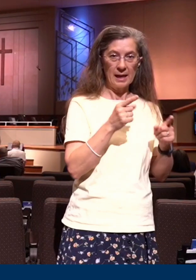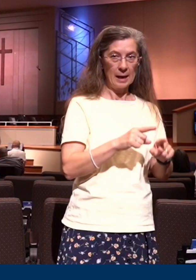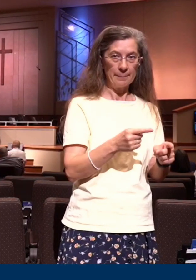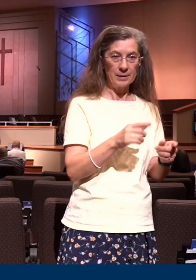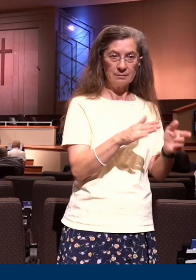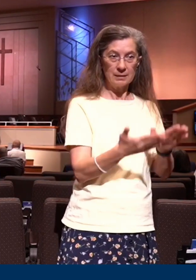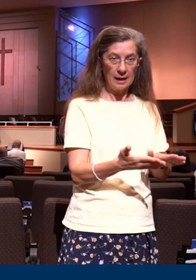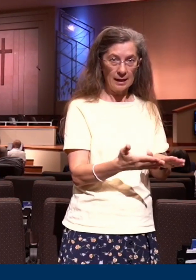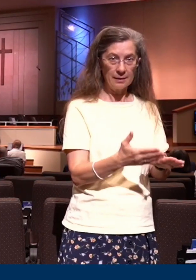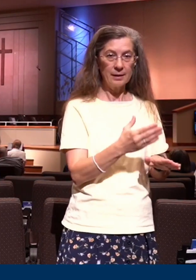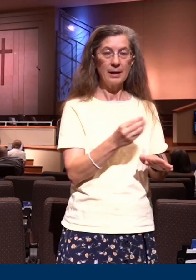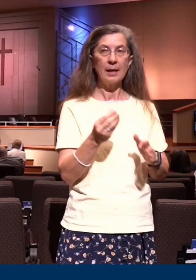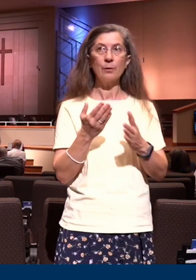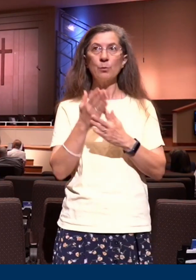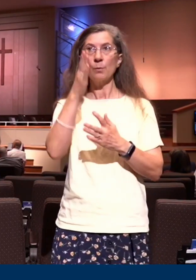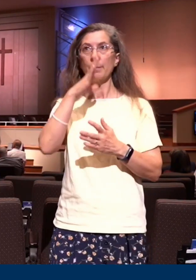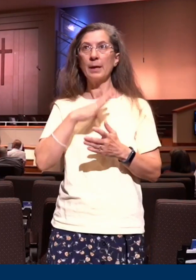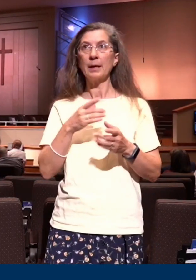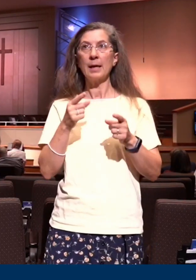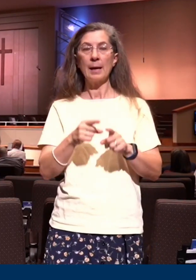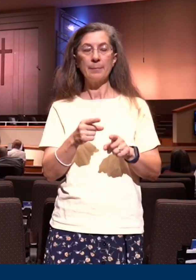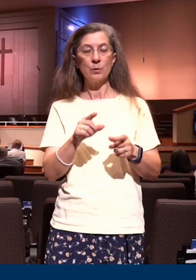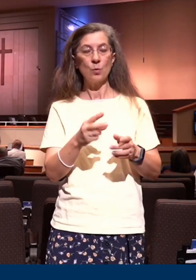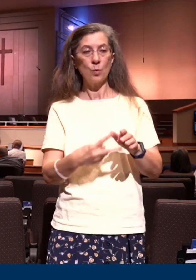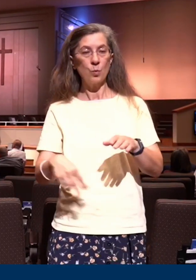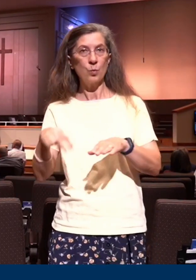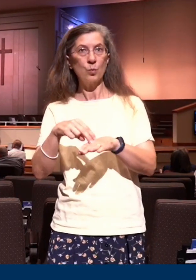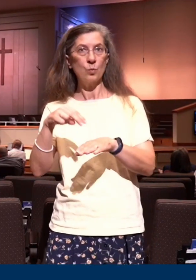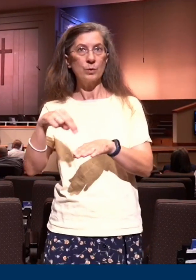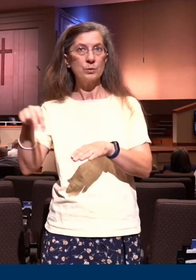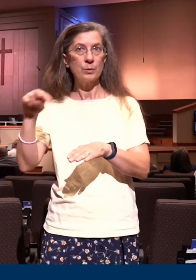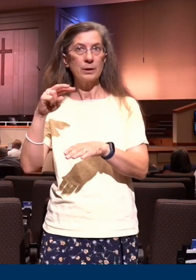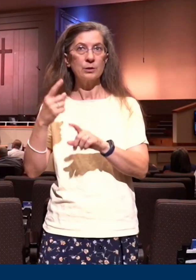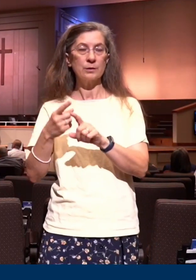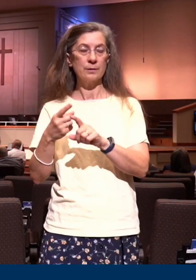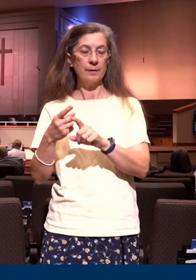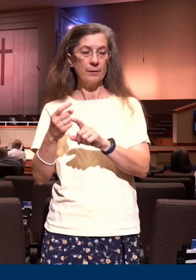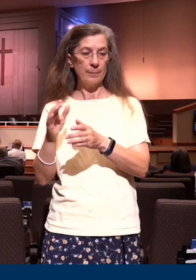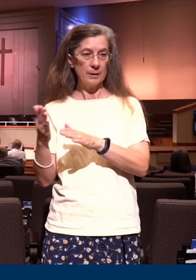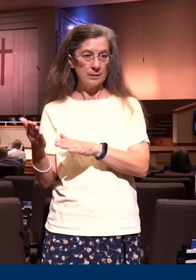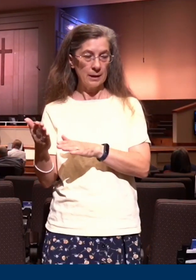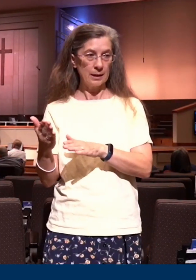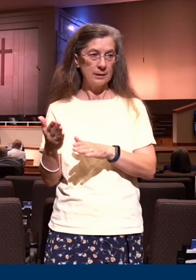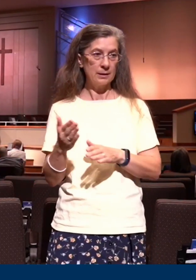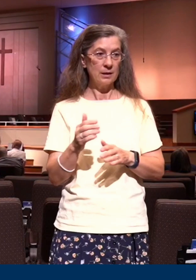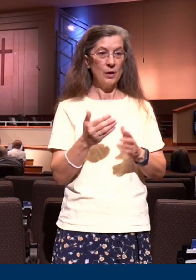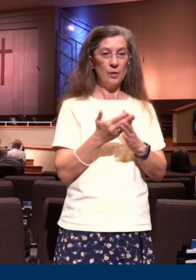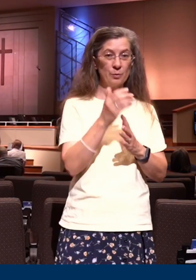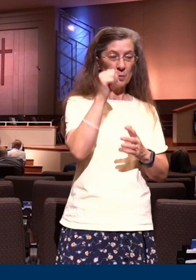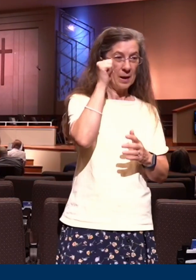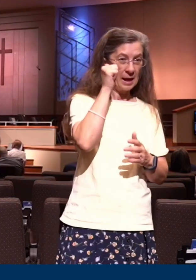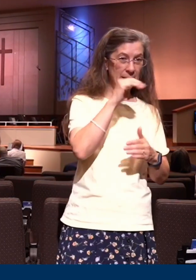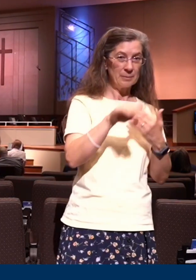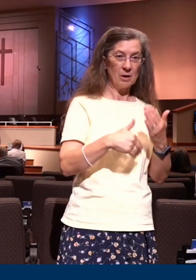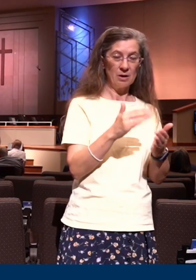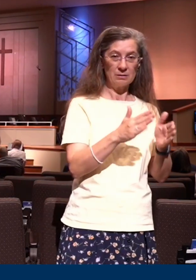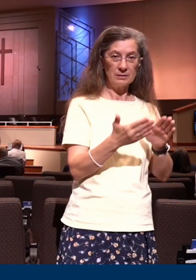resurrection of the dead. For as in Adam all die, even so in Christ shall all be made